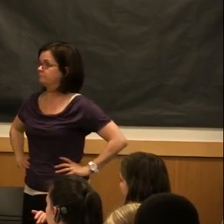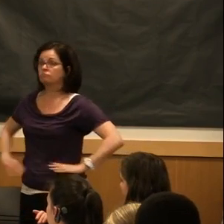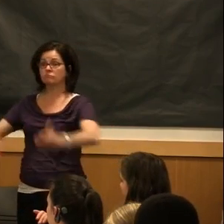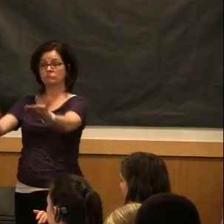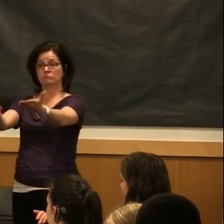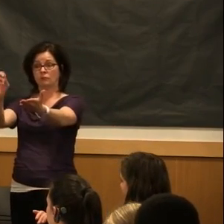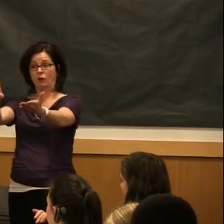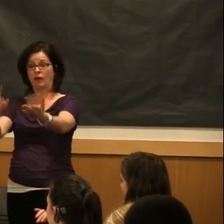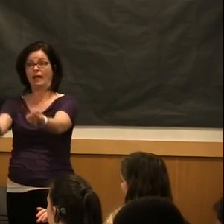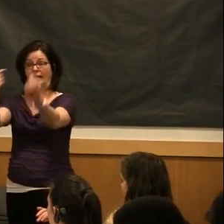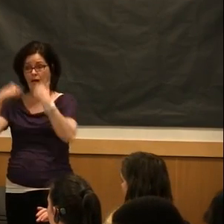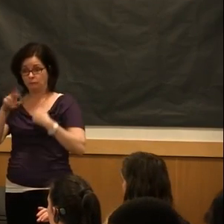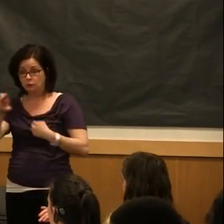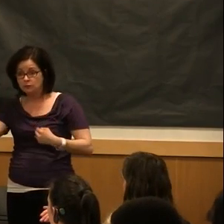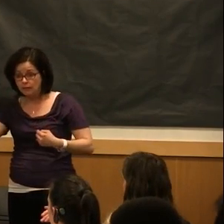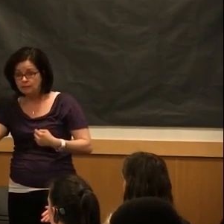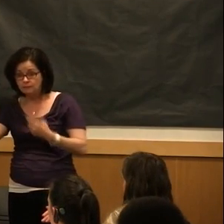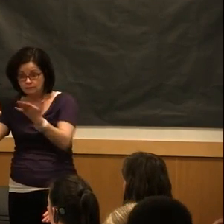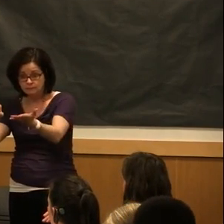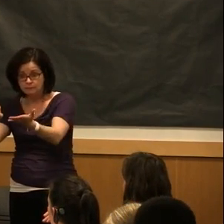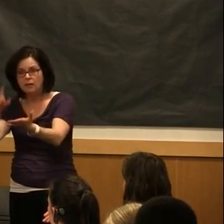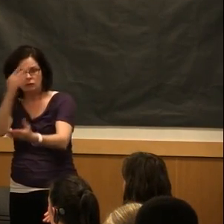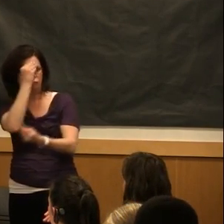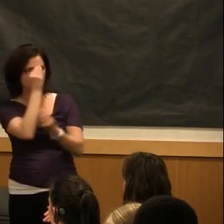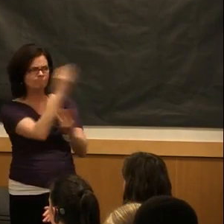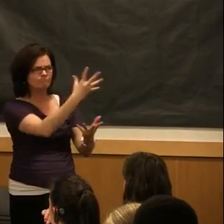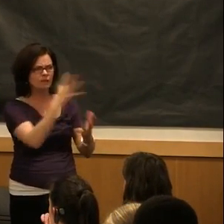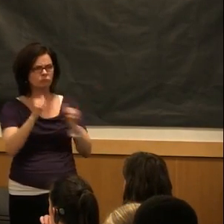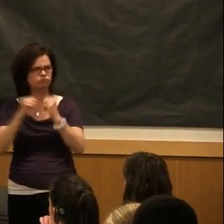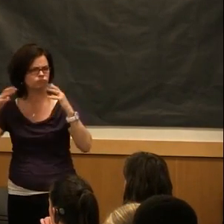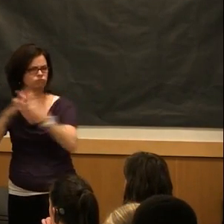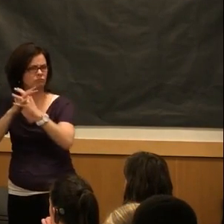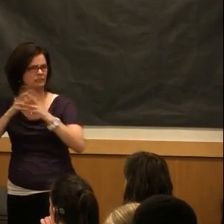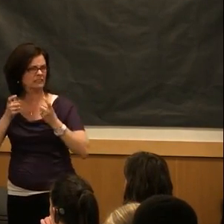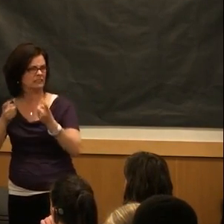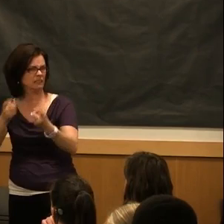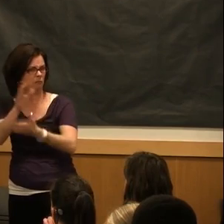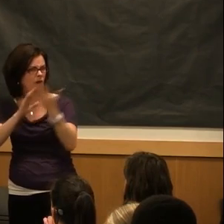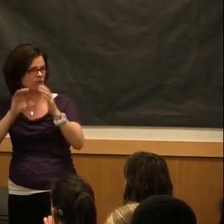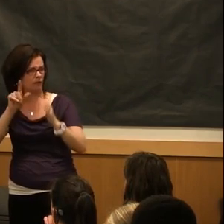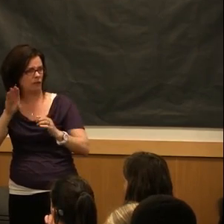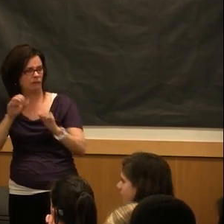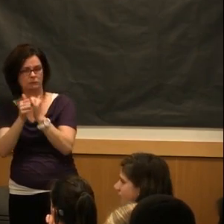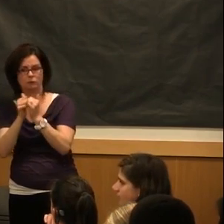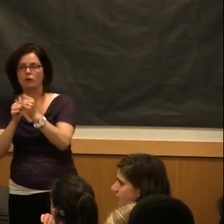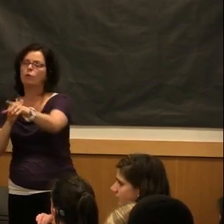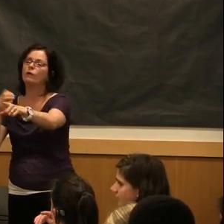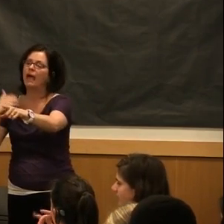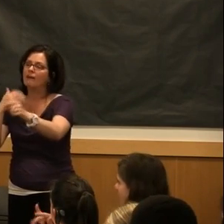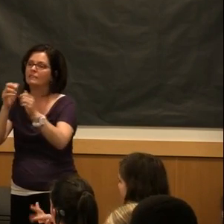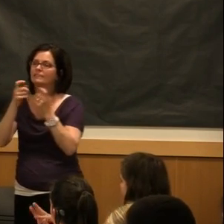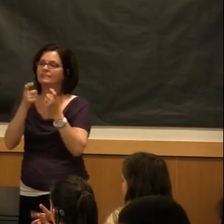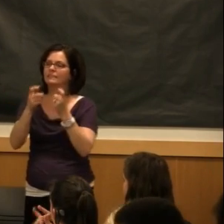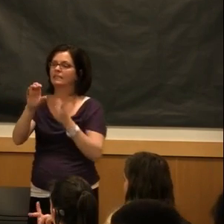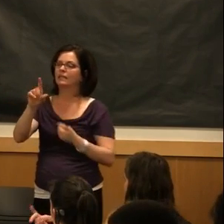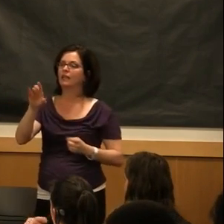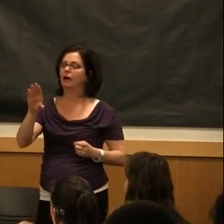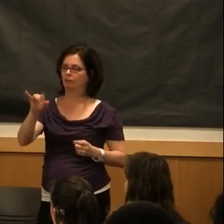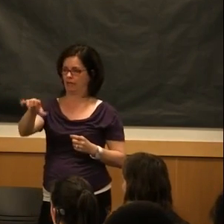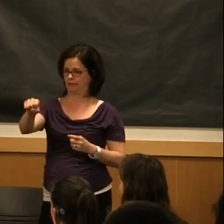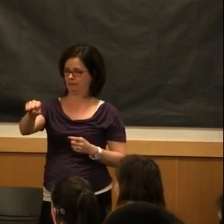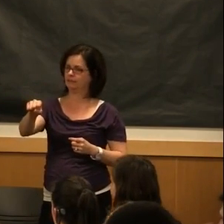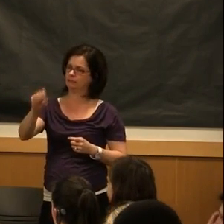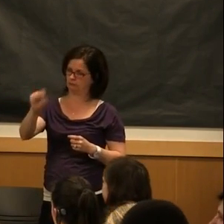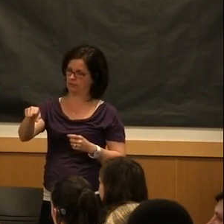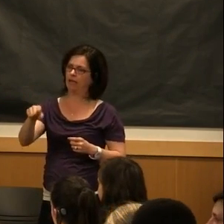Okay. So, come to UCCS. Tell them that you want that to be a part of their club sports. We do have a skiing club on campus. So,